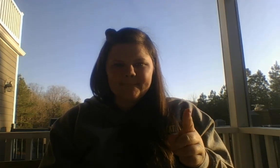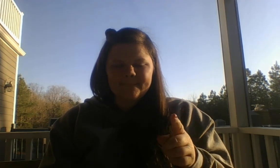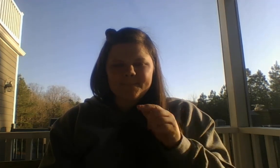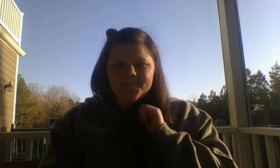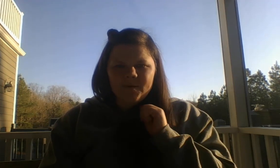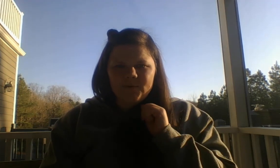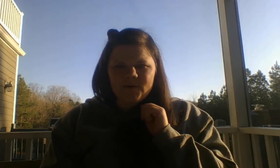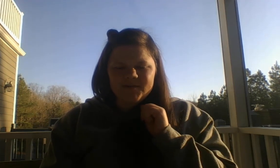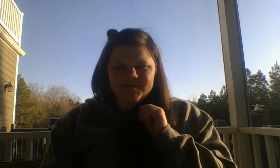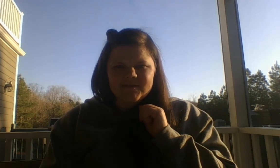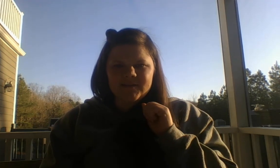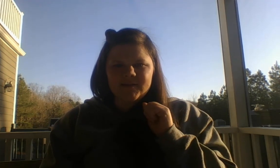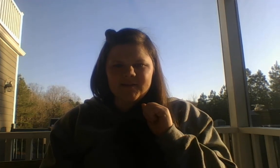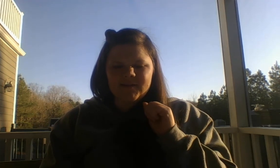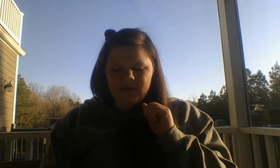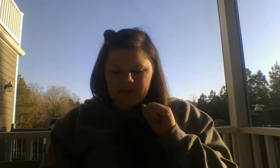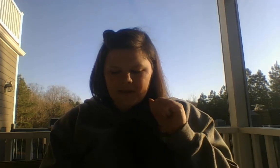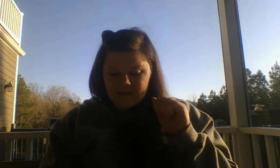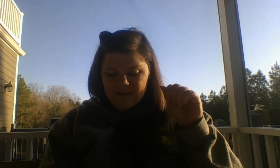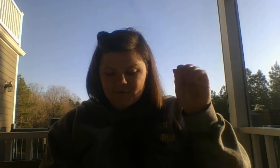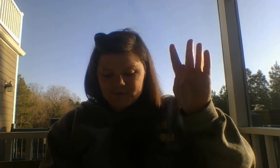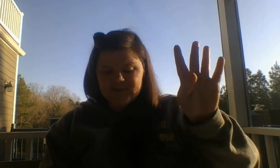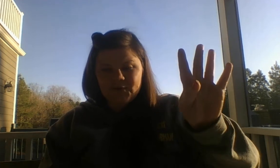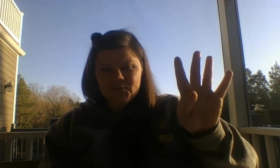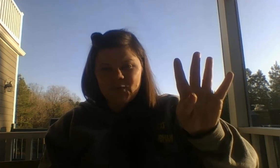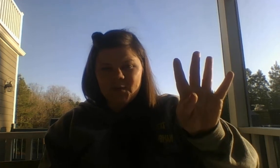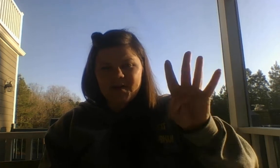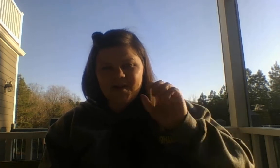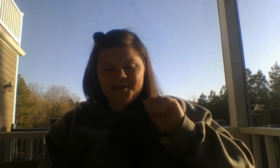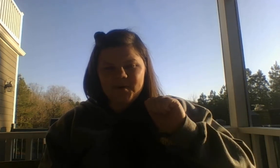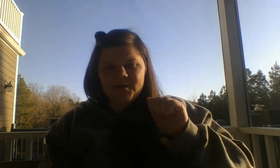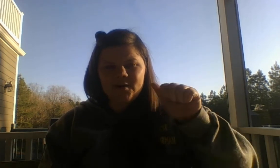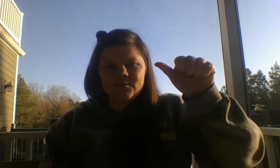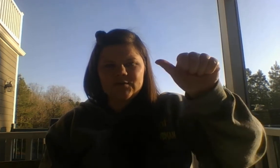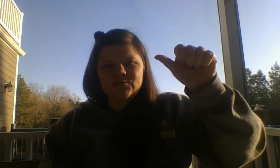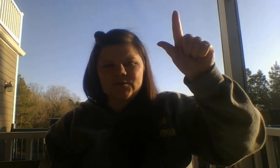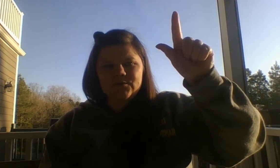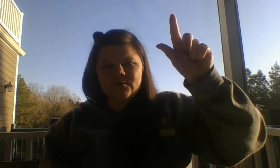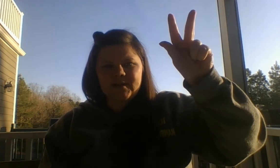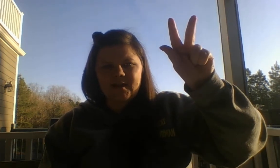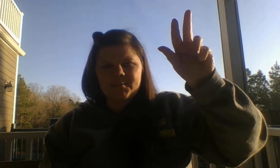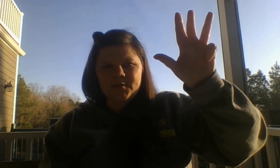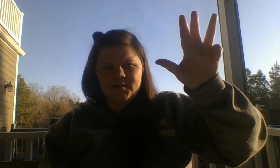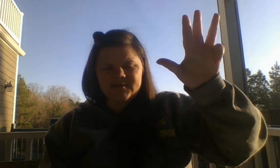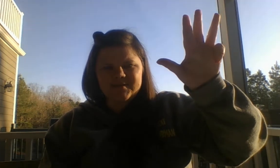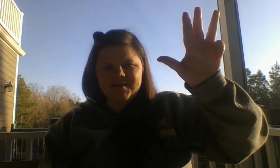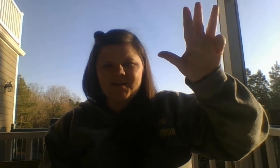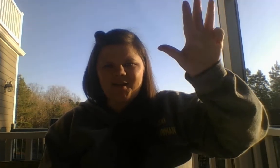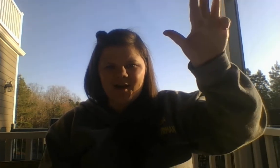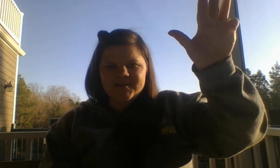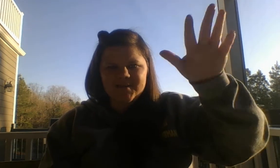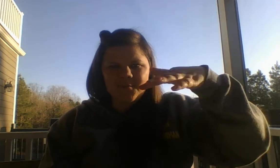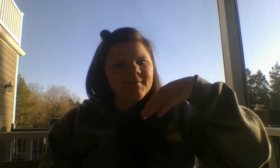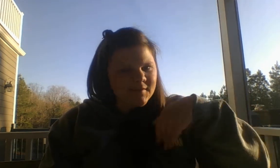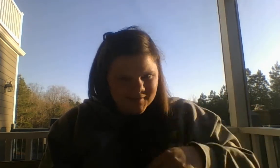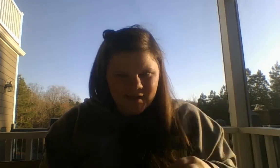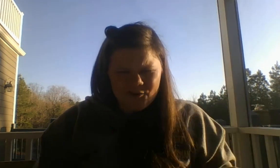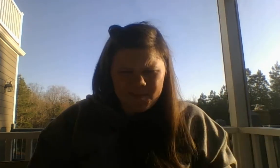How many words? If you said four, again, way to go. Do you like books? Awesome. I hope the